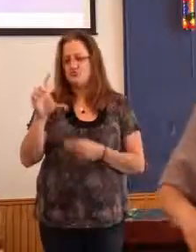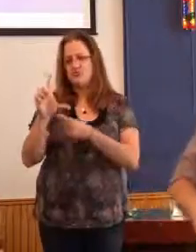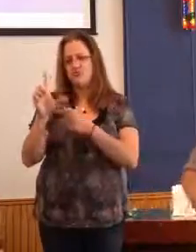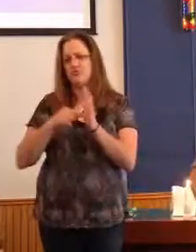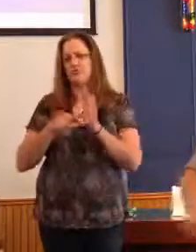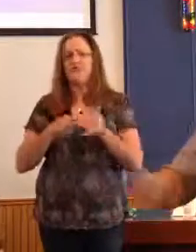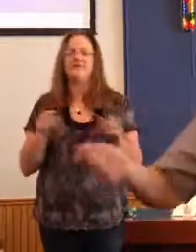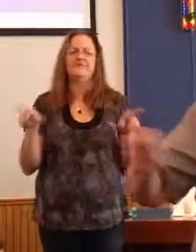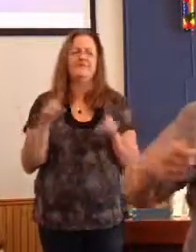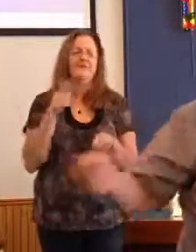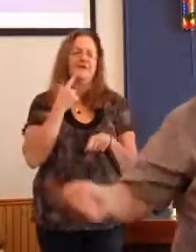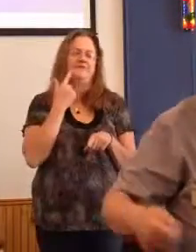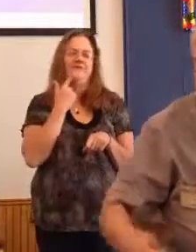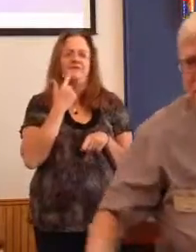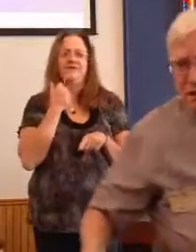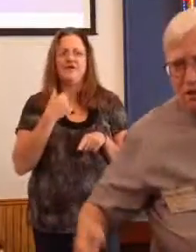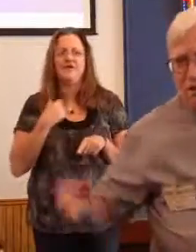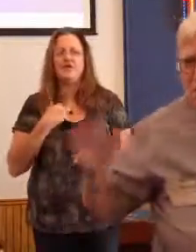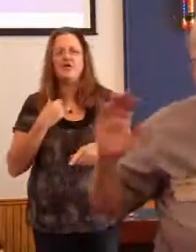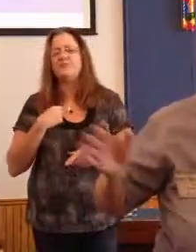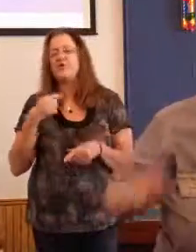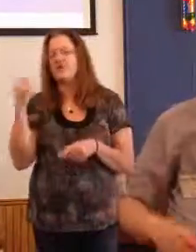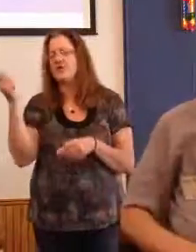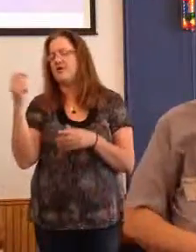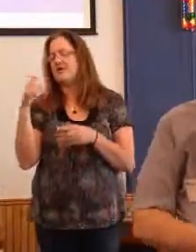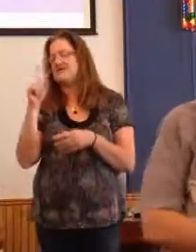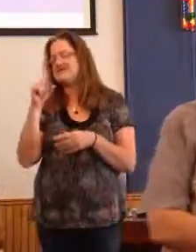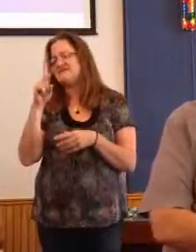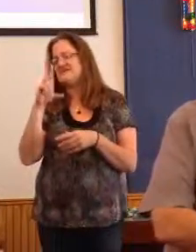a dust buster. I mean, you know, try something that you haven't tried.